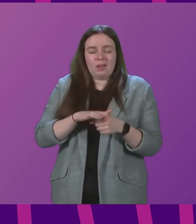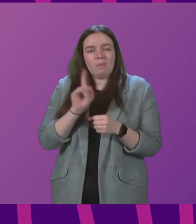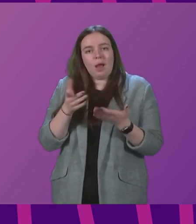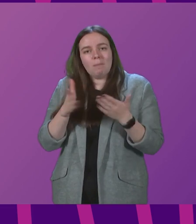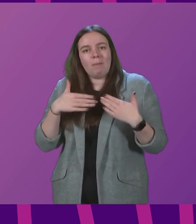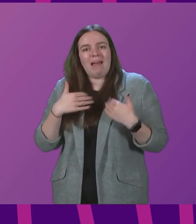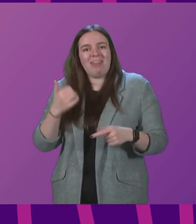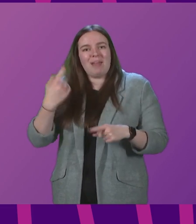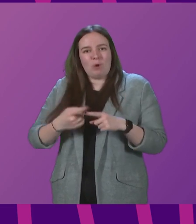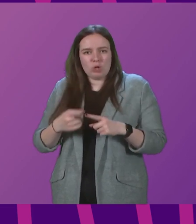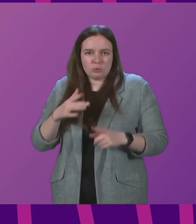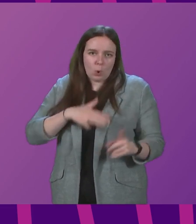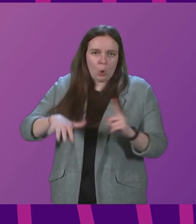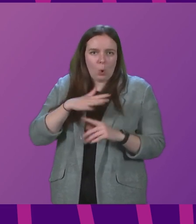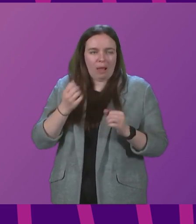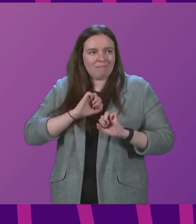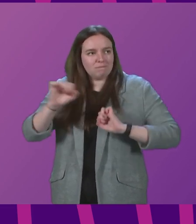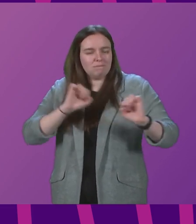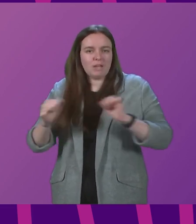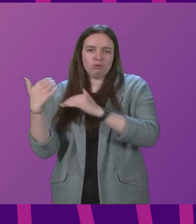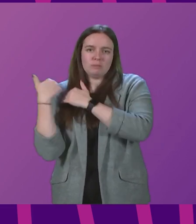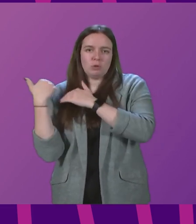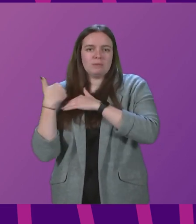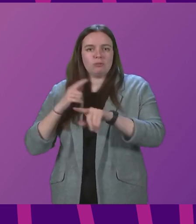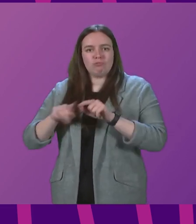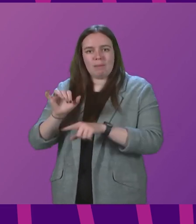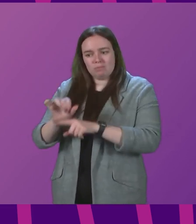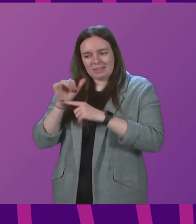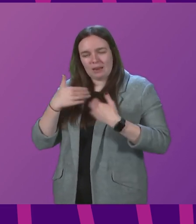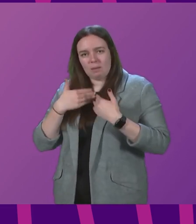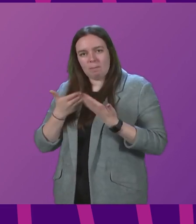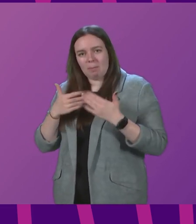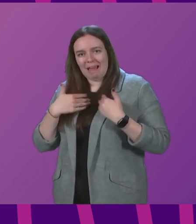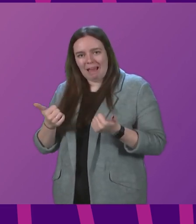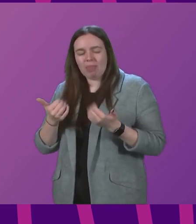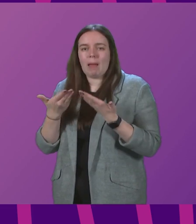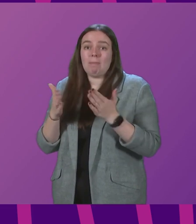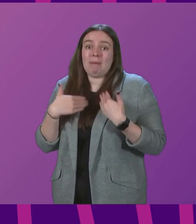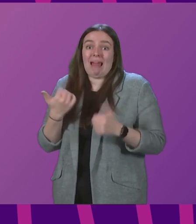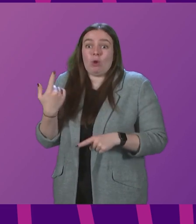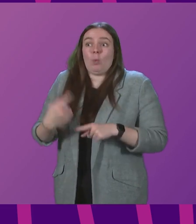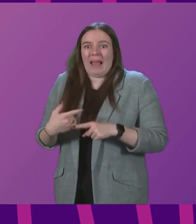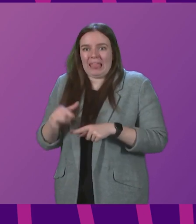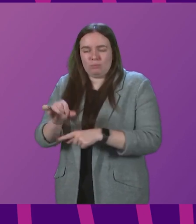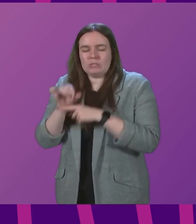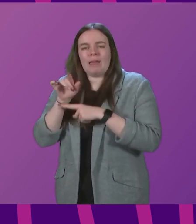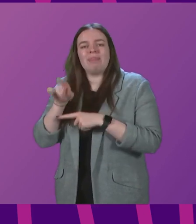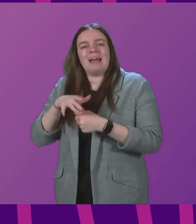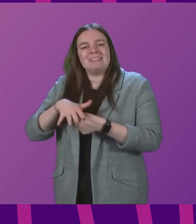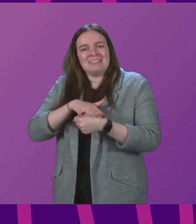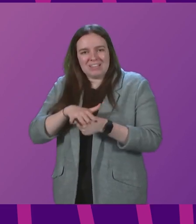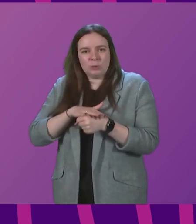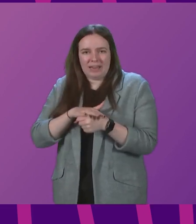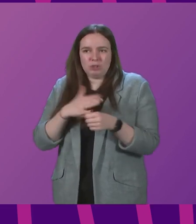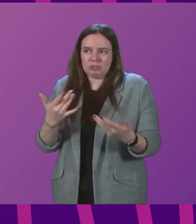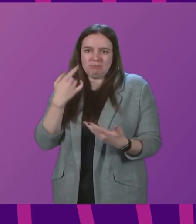all of us have our own responsibilities to act to protect public health and protect public health quickly, that situation self